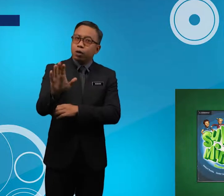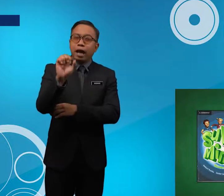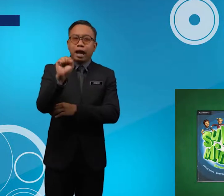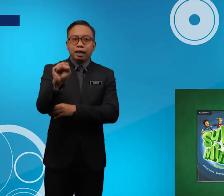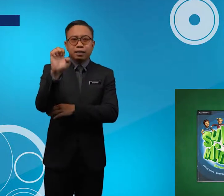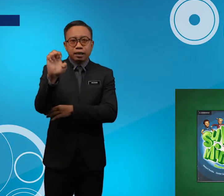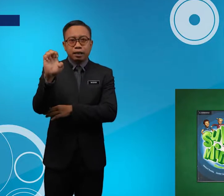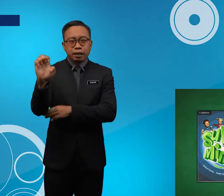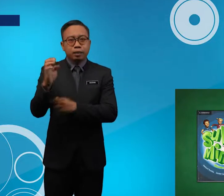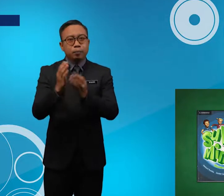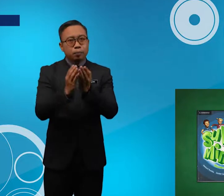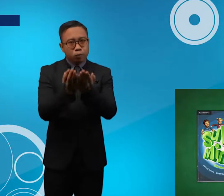SEE book.